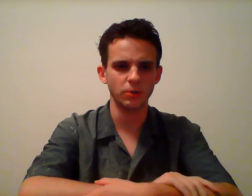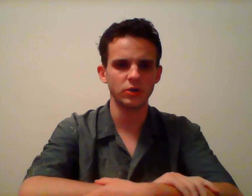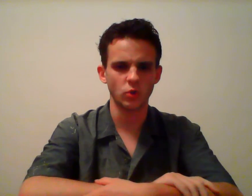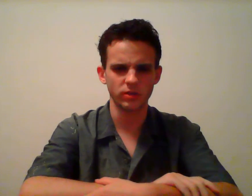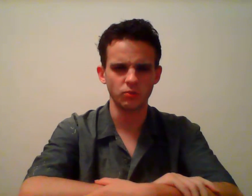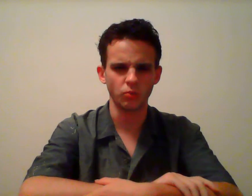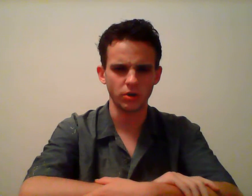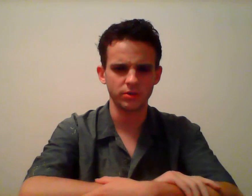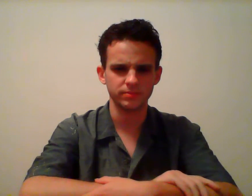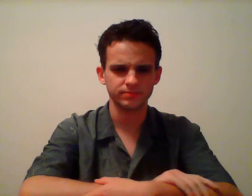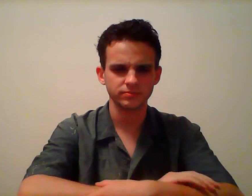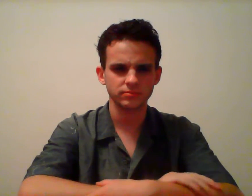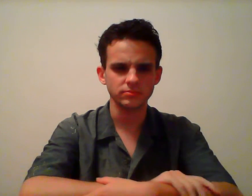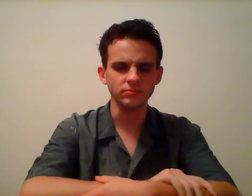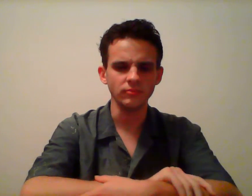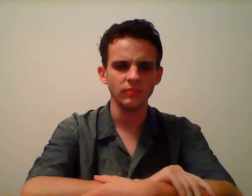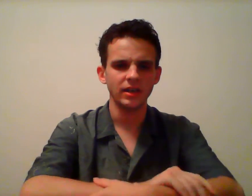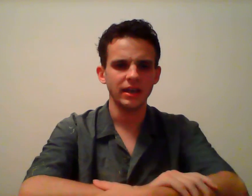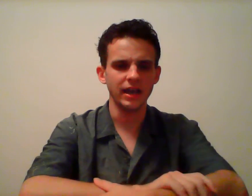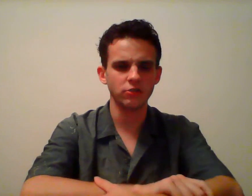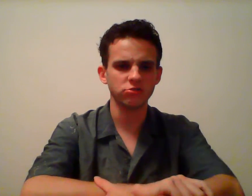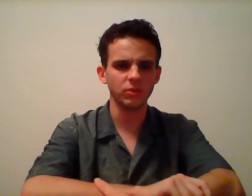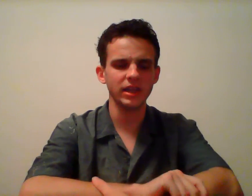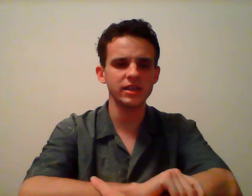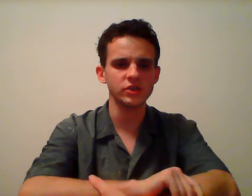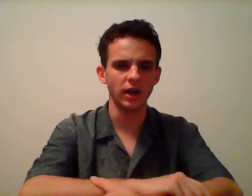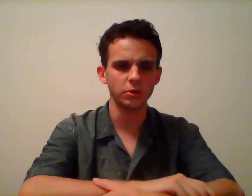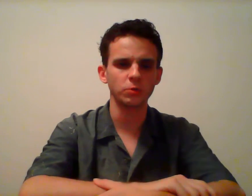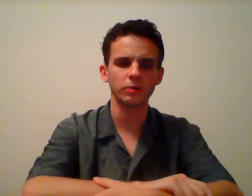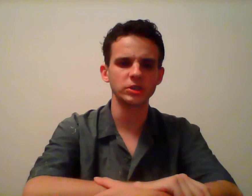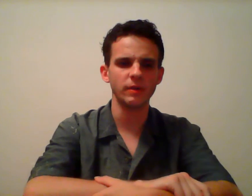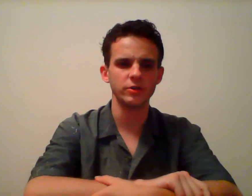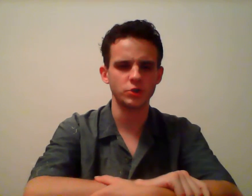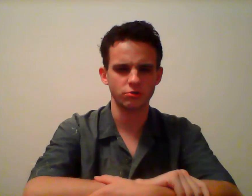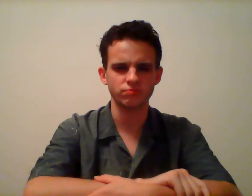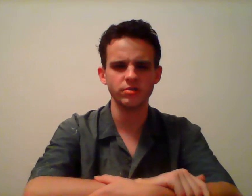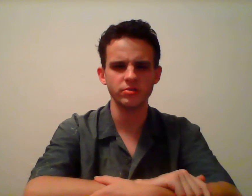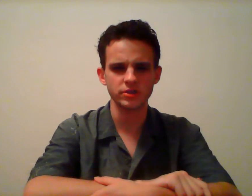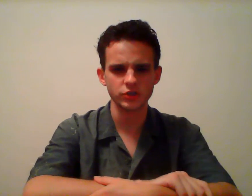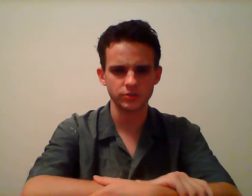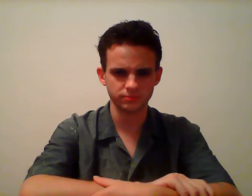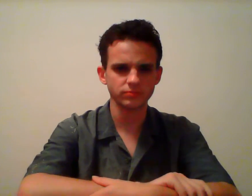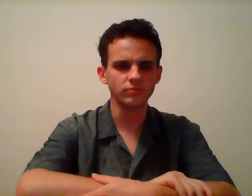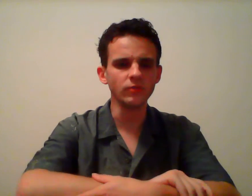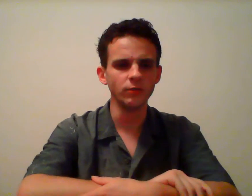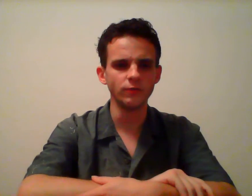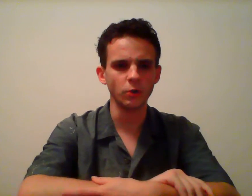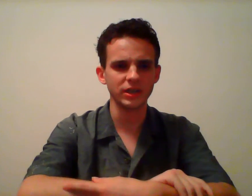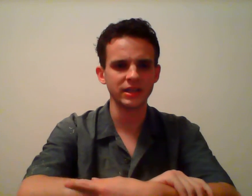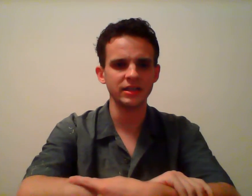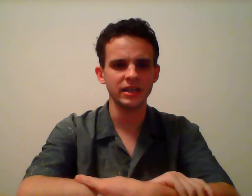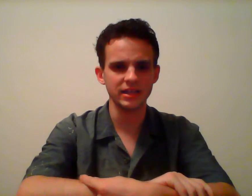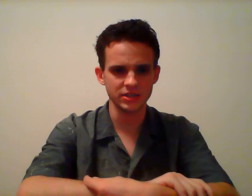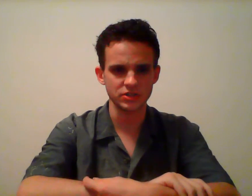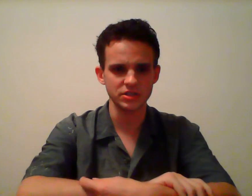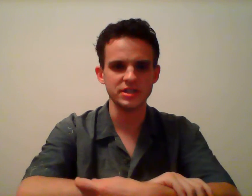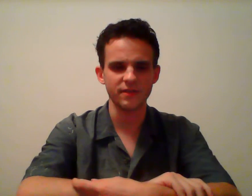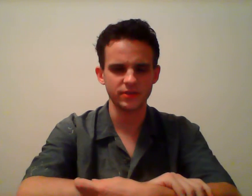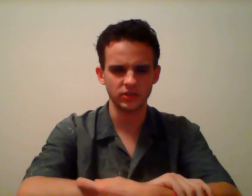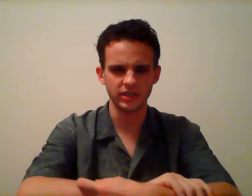spoken or written word. And the trouble is under first amendment jurisprudence voting is definitely